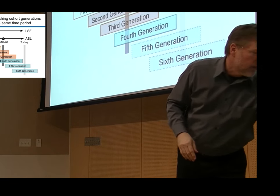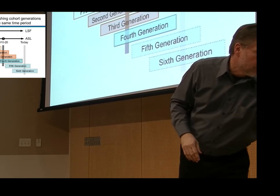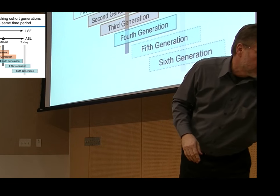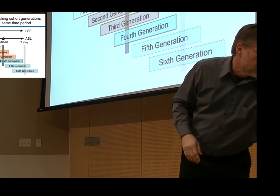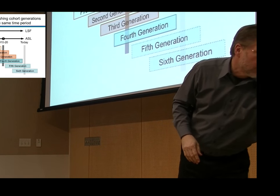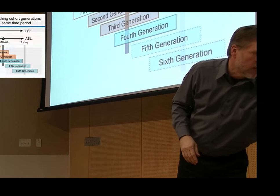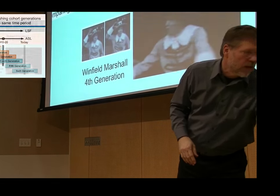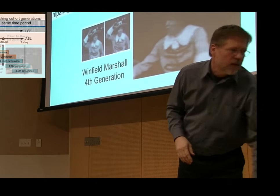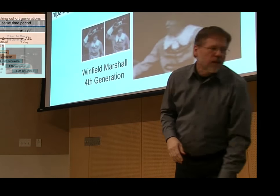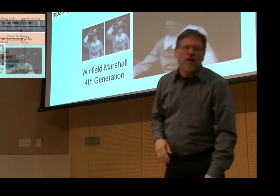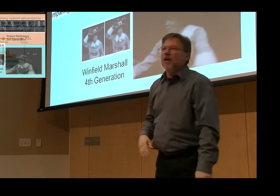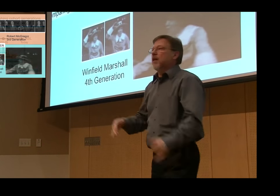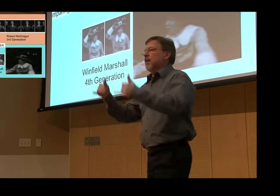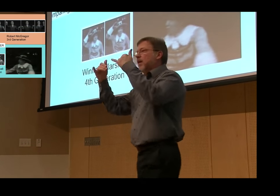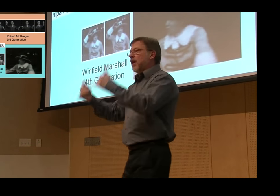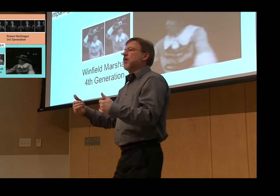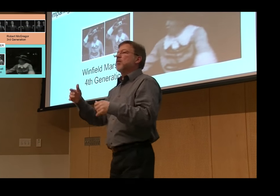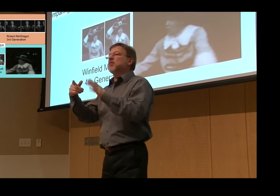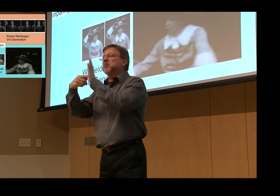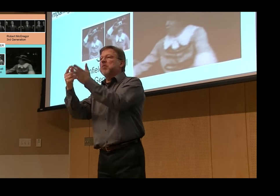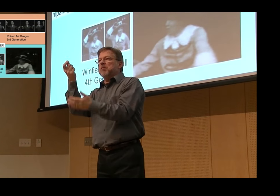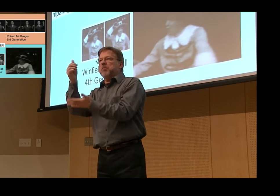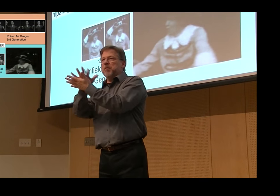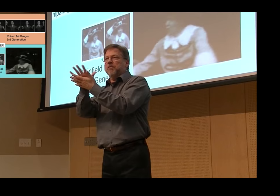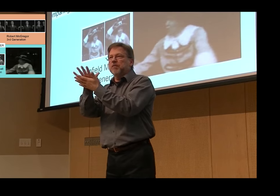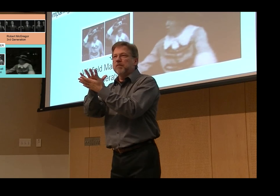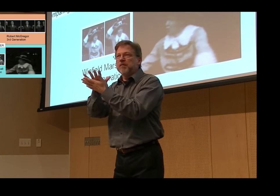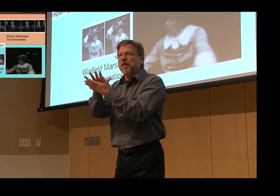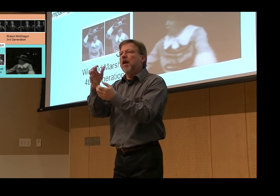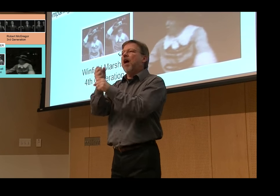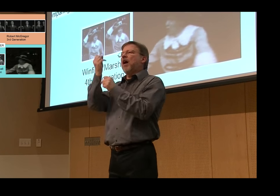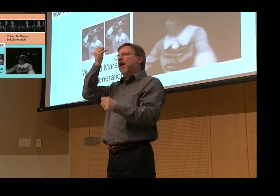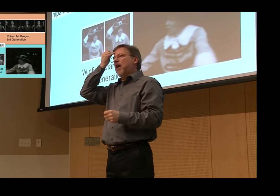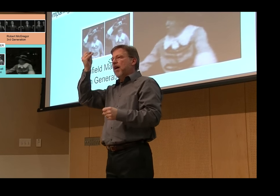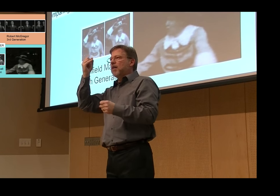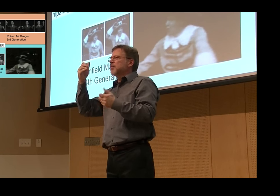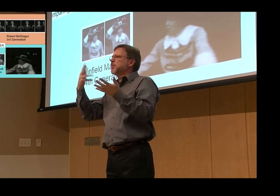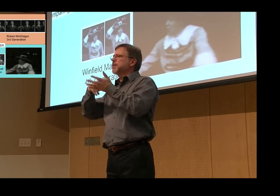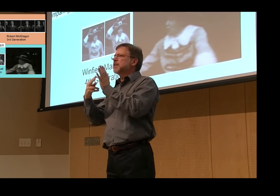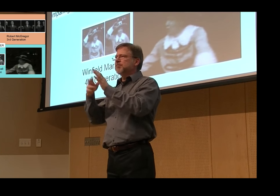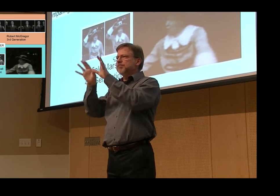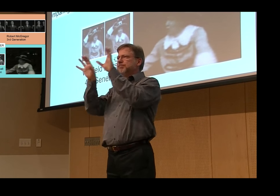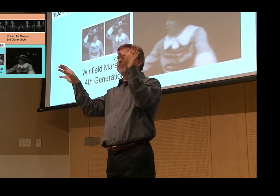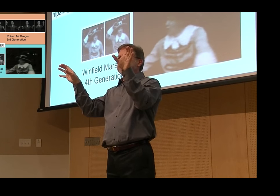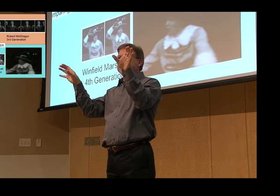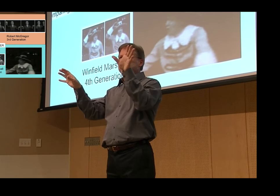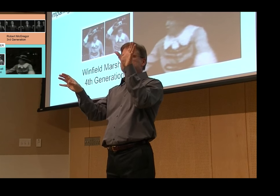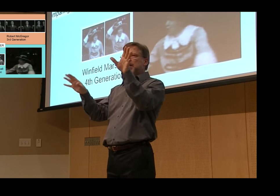the films, we see these three generations, the second, third, and fourth generations represented in the NAD films. I want to show